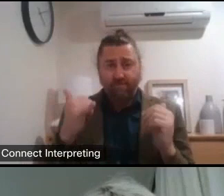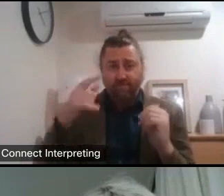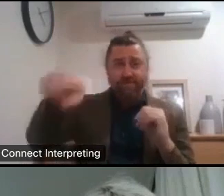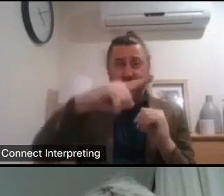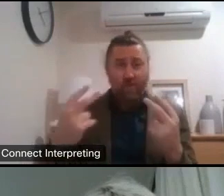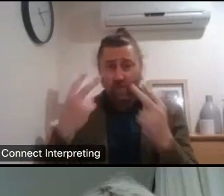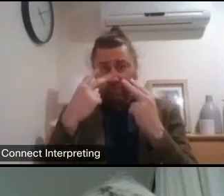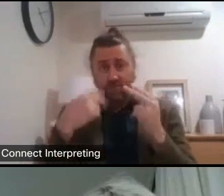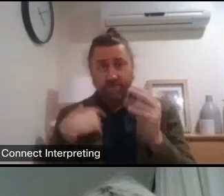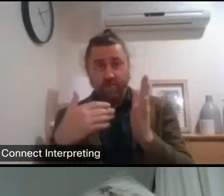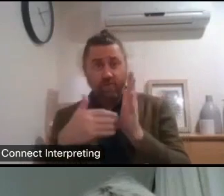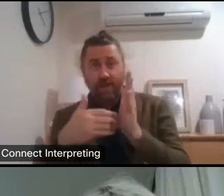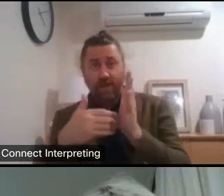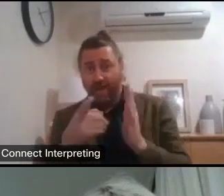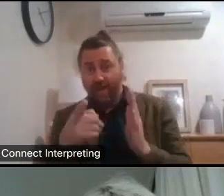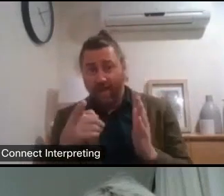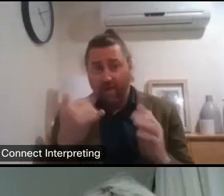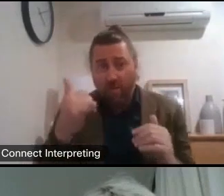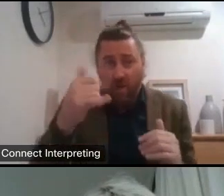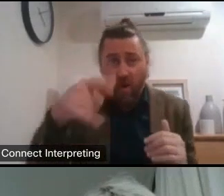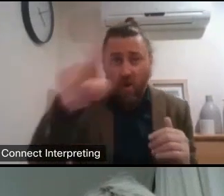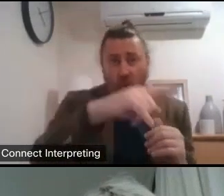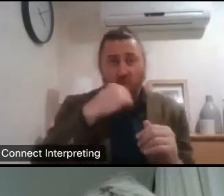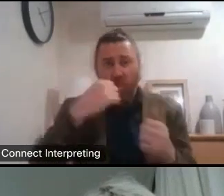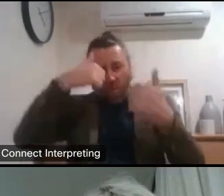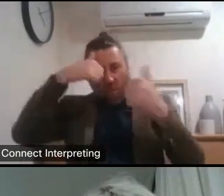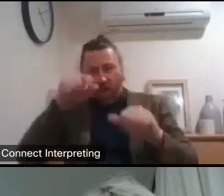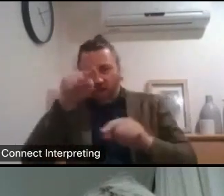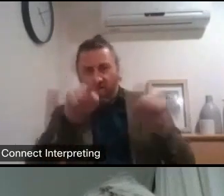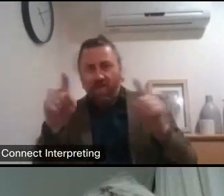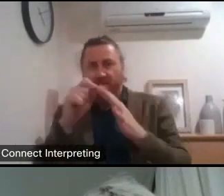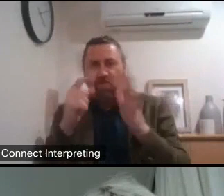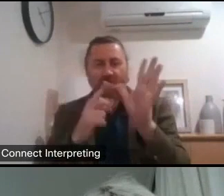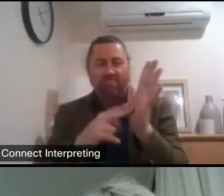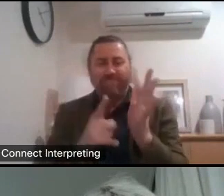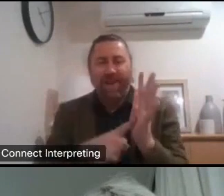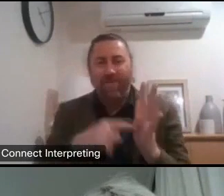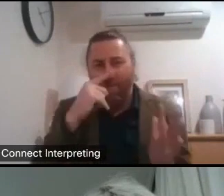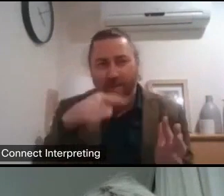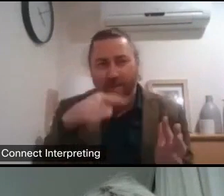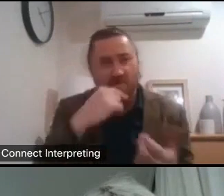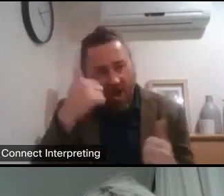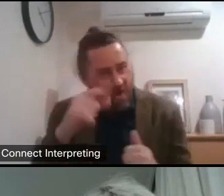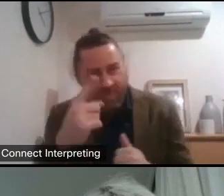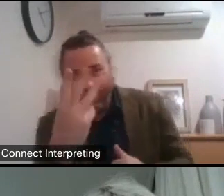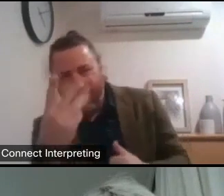most of you will know at least one of the panelists or indeed not more of us we're interested what unites this panel